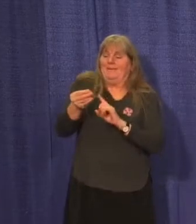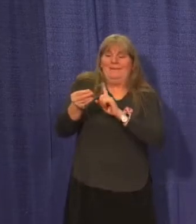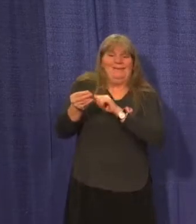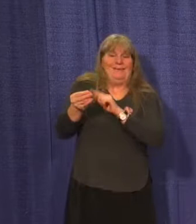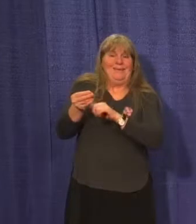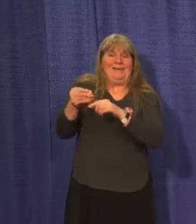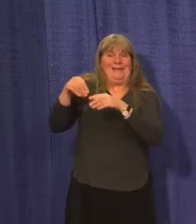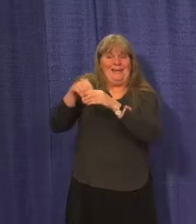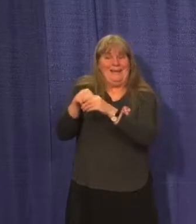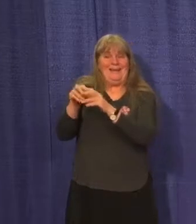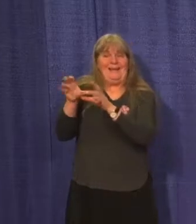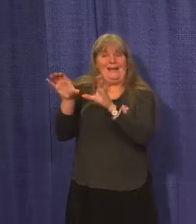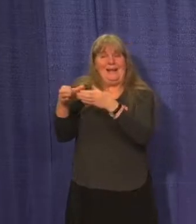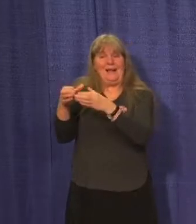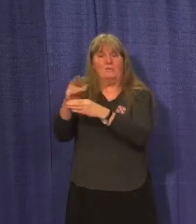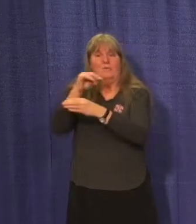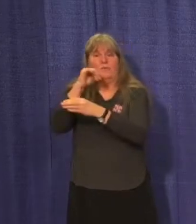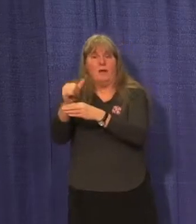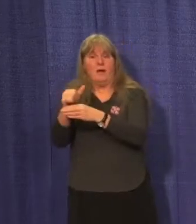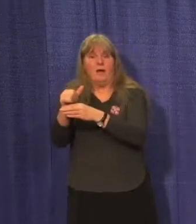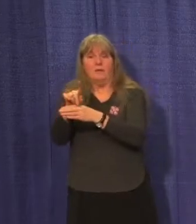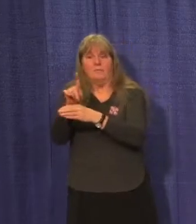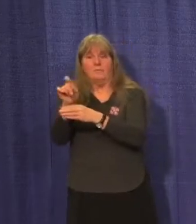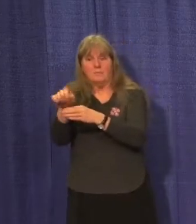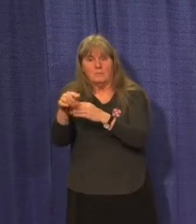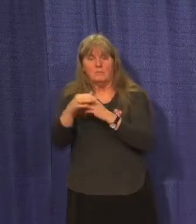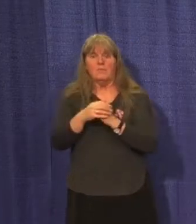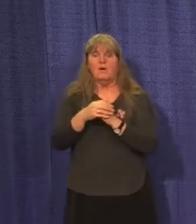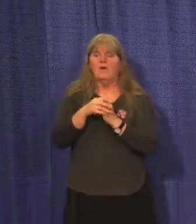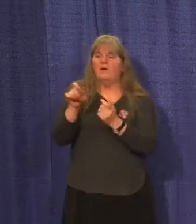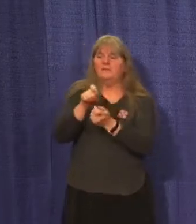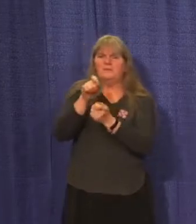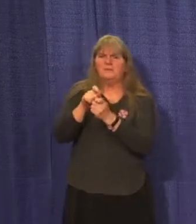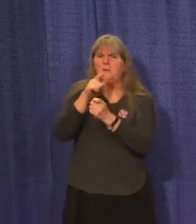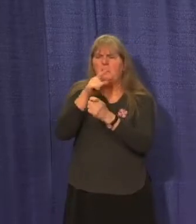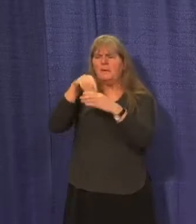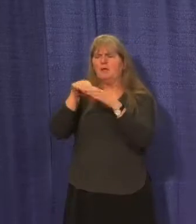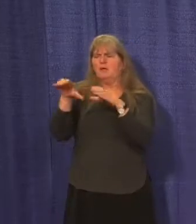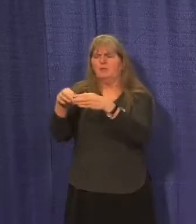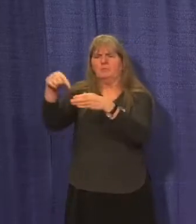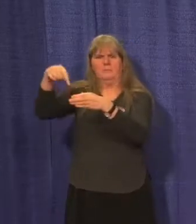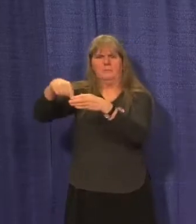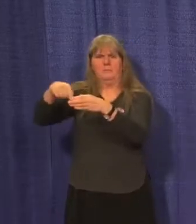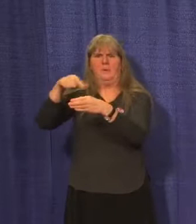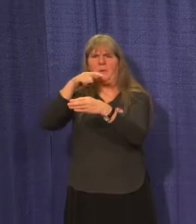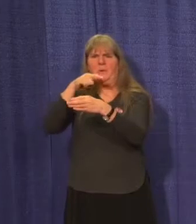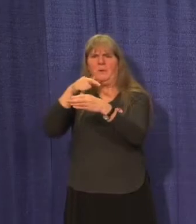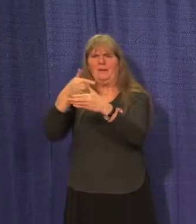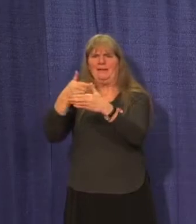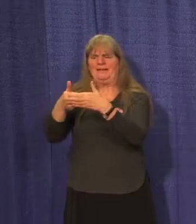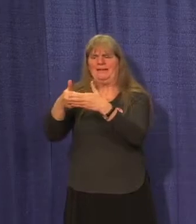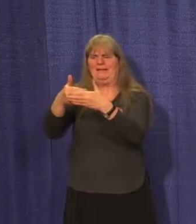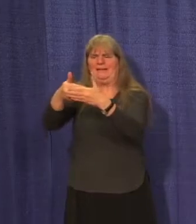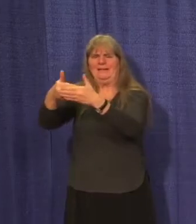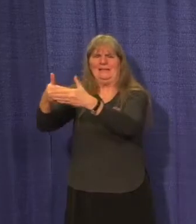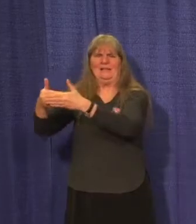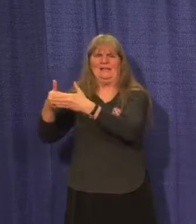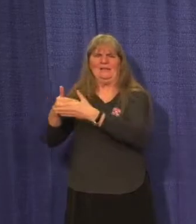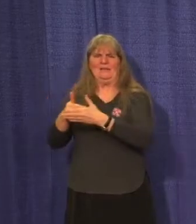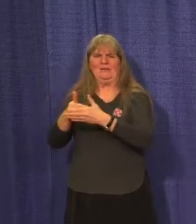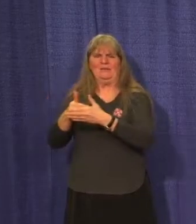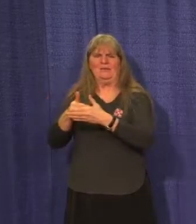group or cohort and therefore there would be contact implications